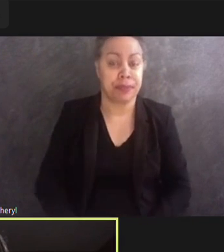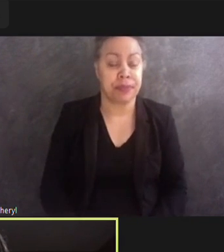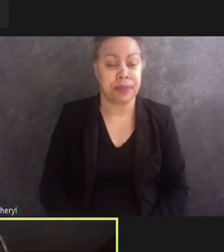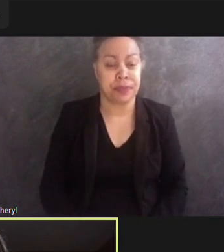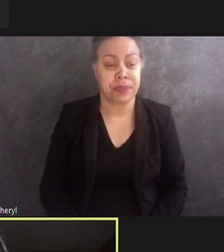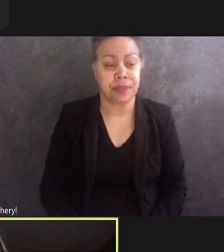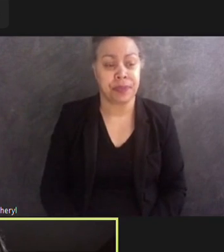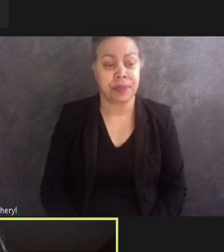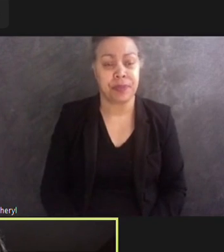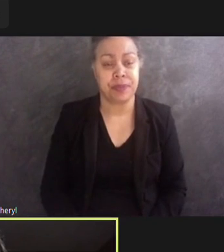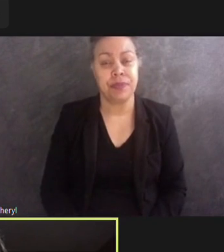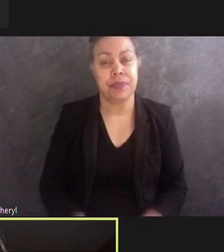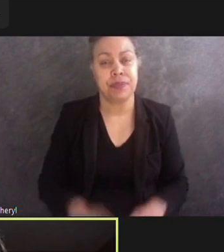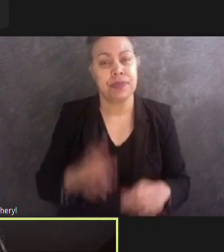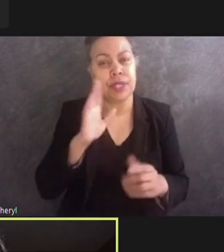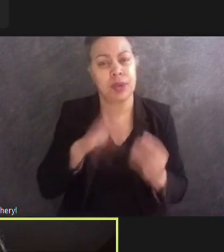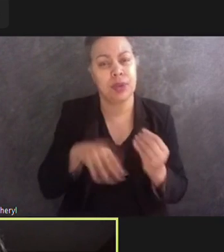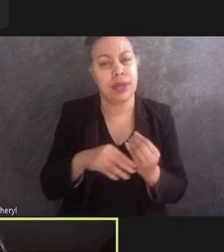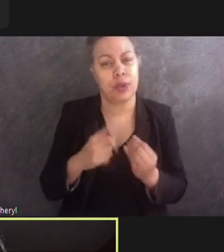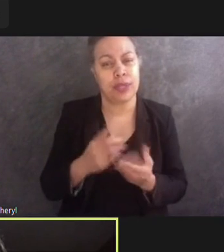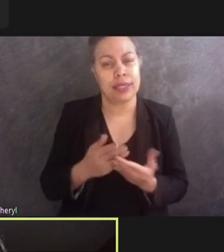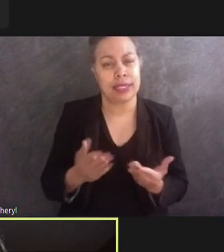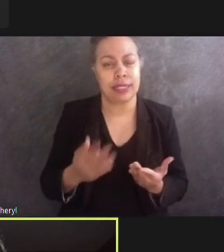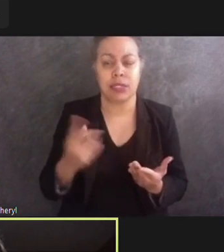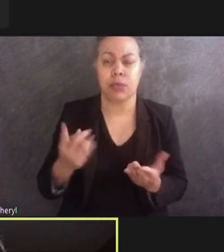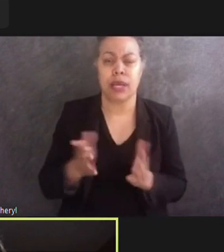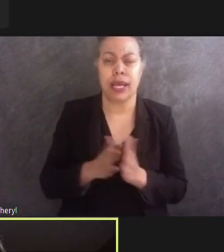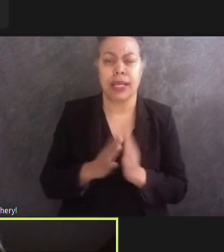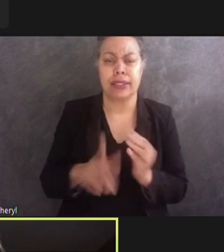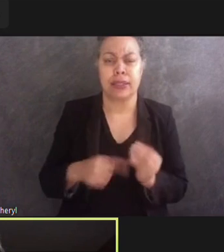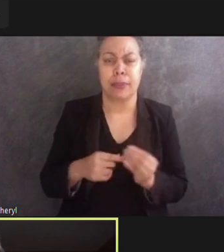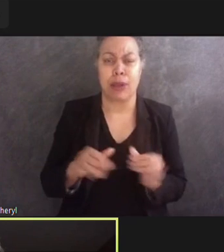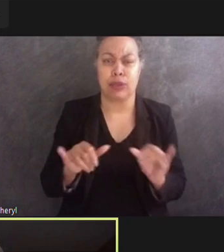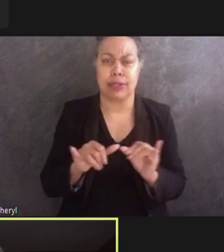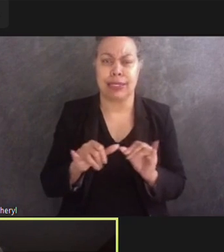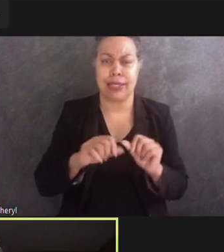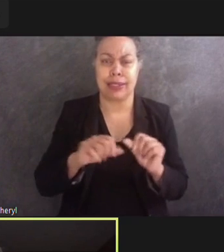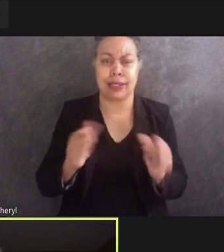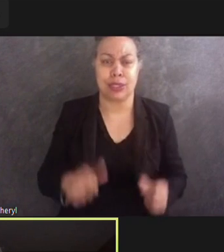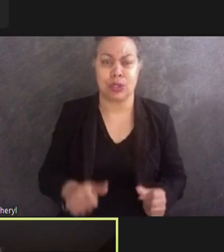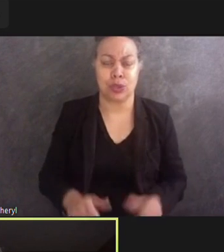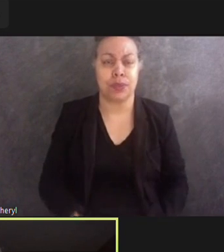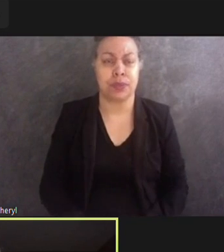one thing. There was a question about the size of the statues. I wanted to give a